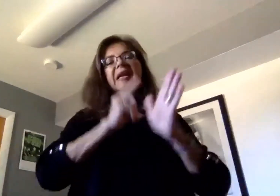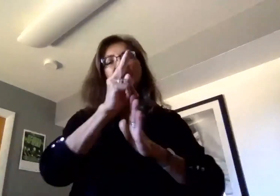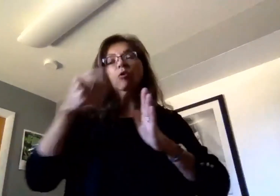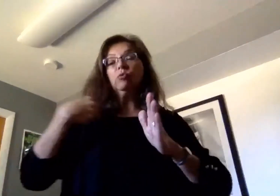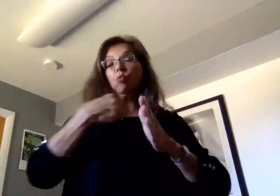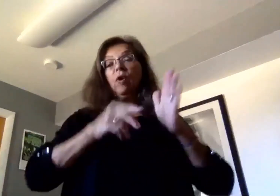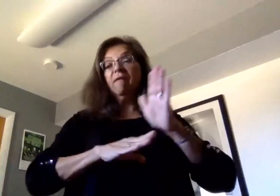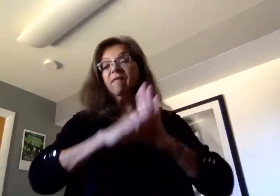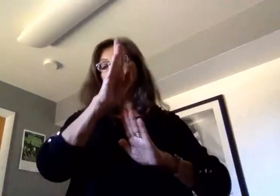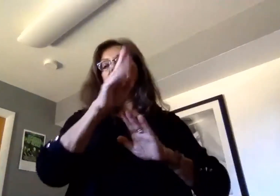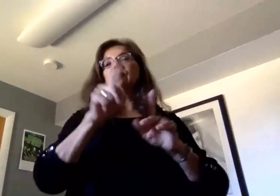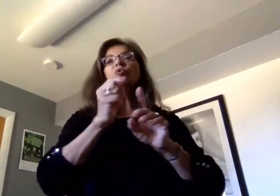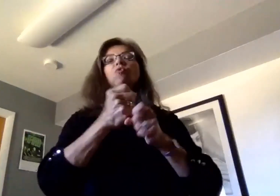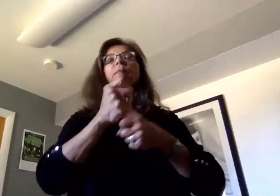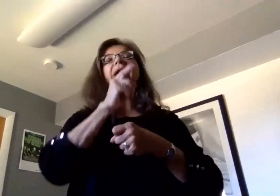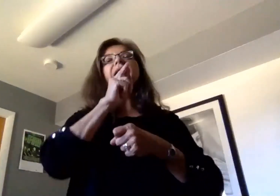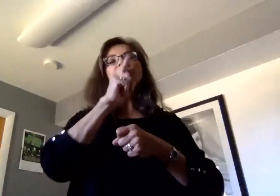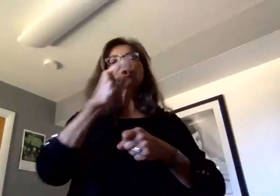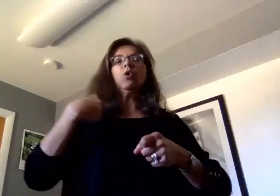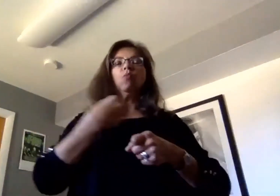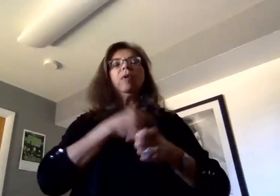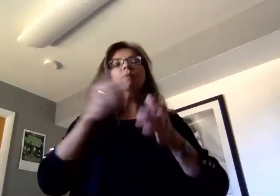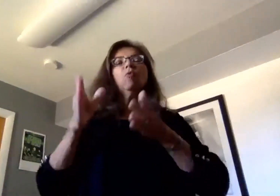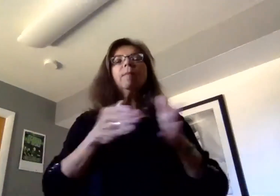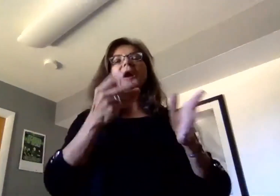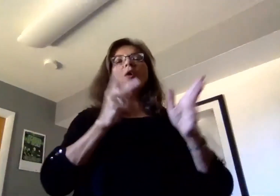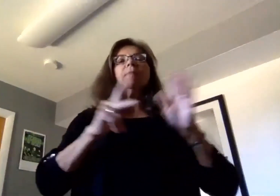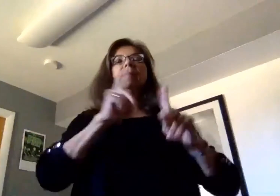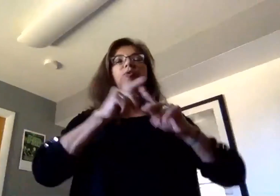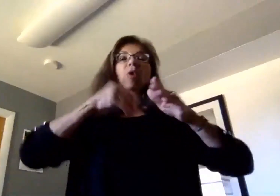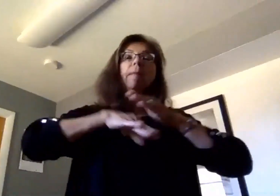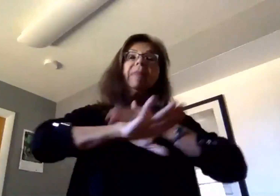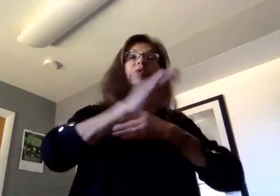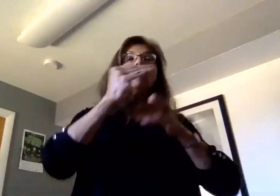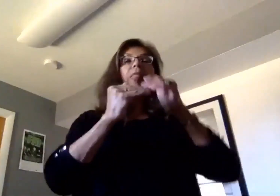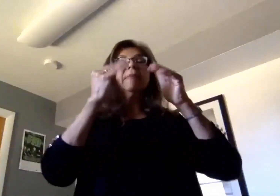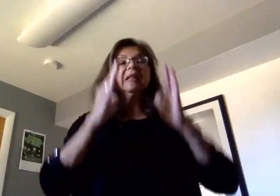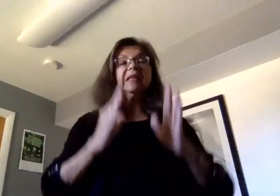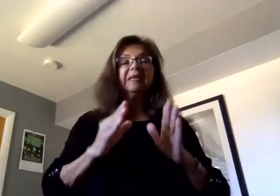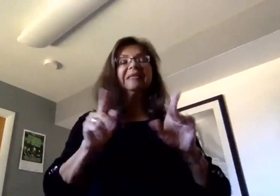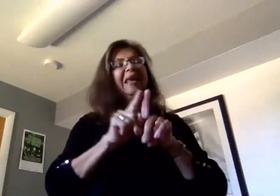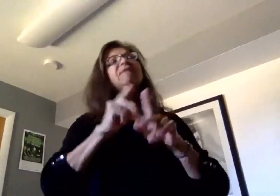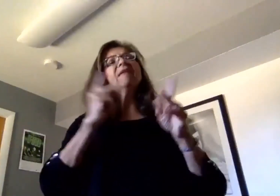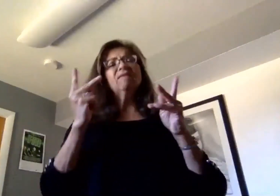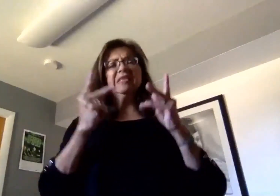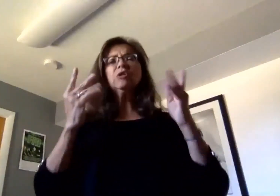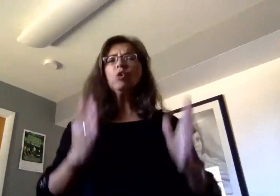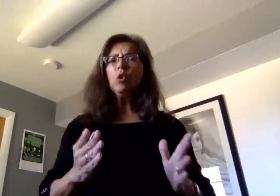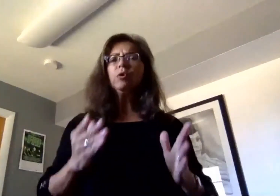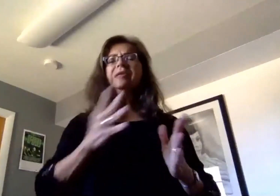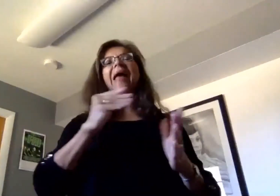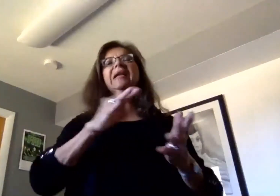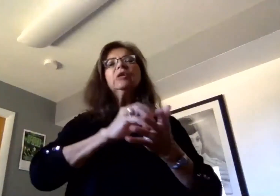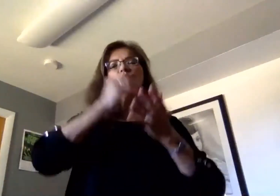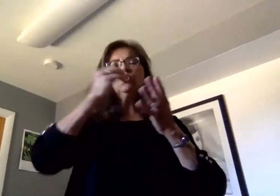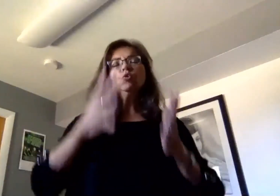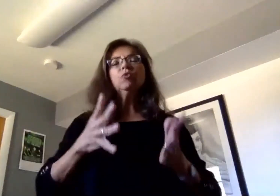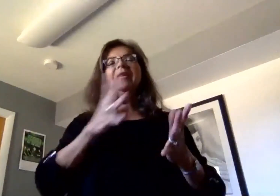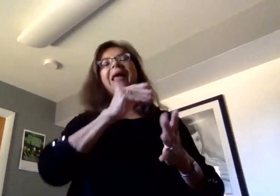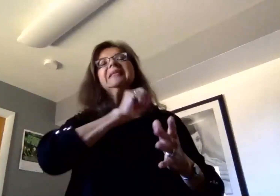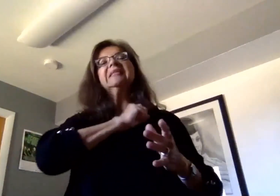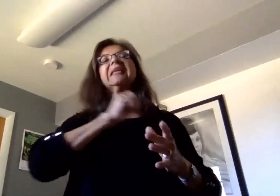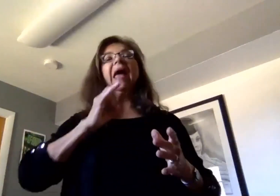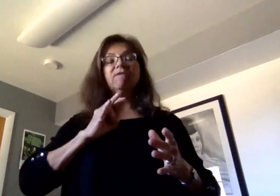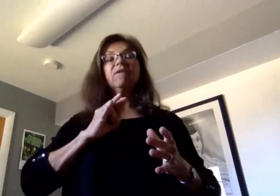make sure that we're preparing people for coming into the buildings even the visitors and the students and staff. So